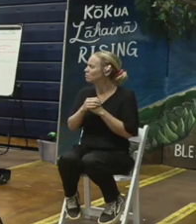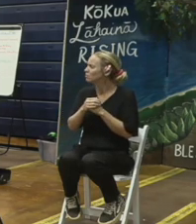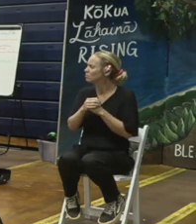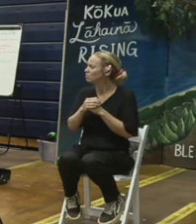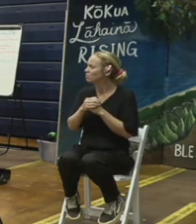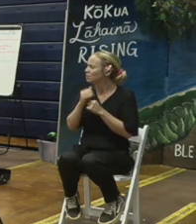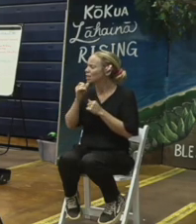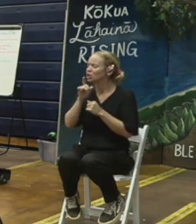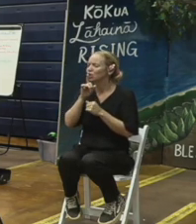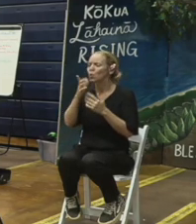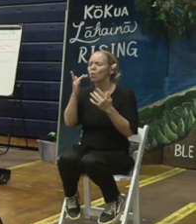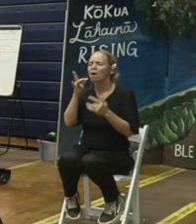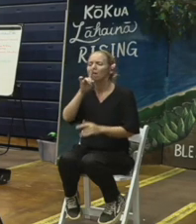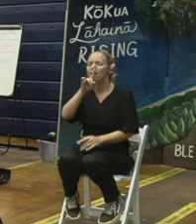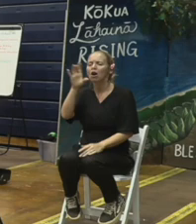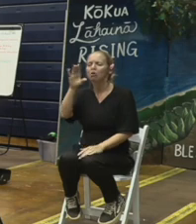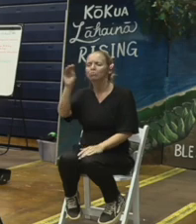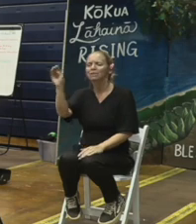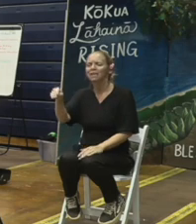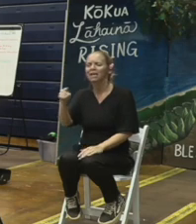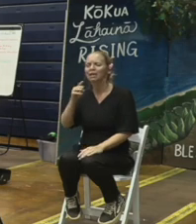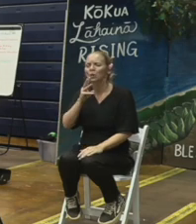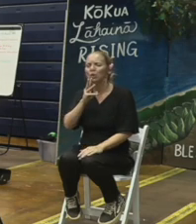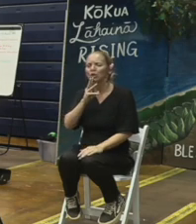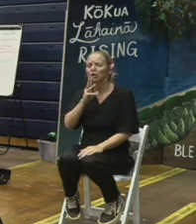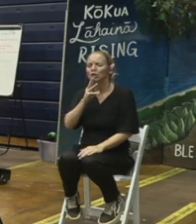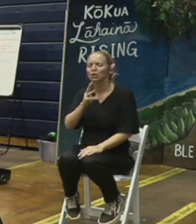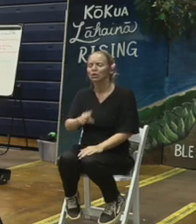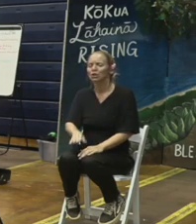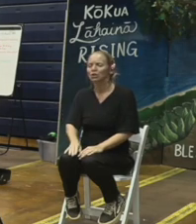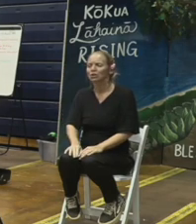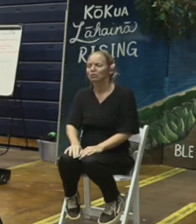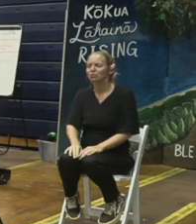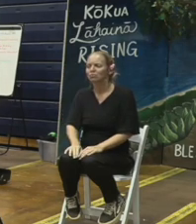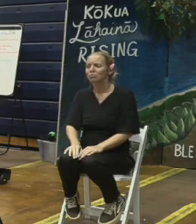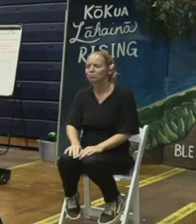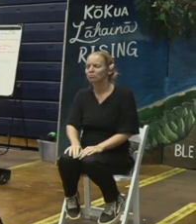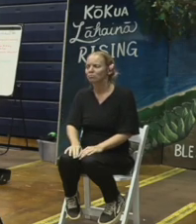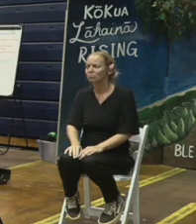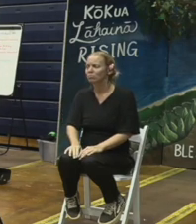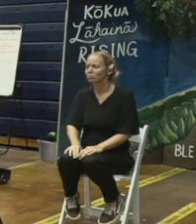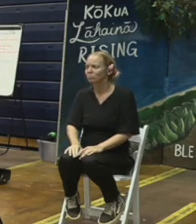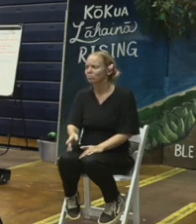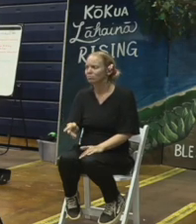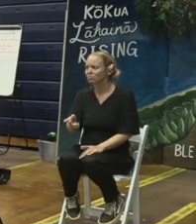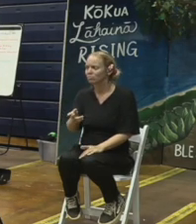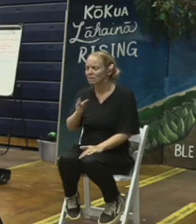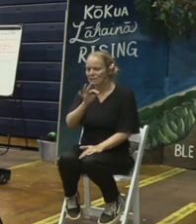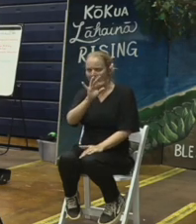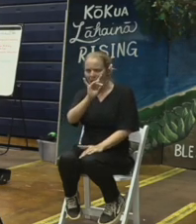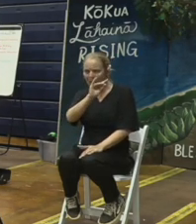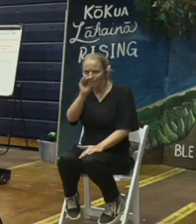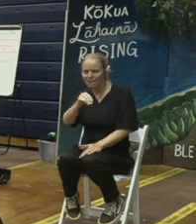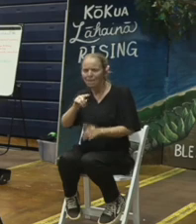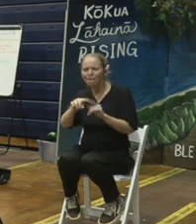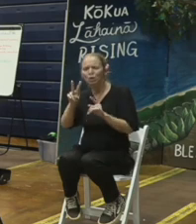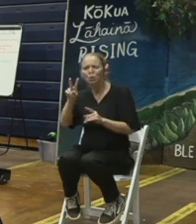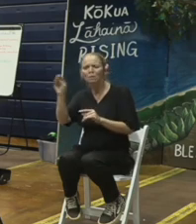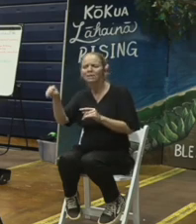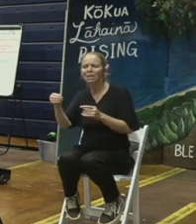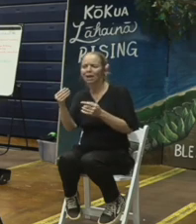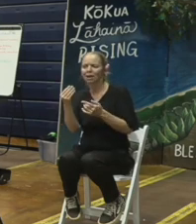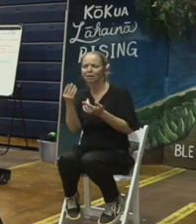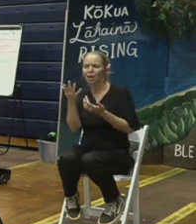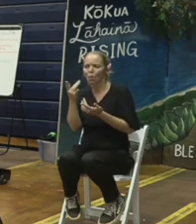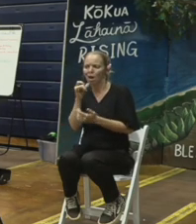% when it came to the water I know you guys applauded for the 98 I was concerned about the 2% who didn't think that I'm serious